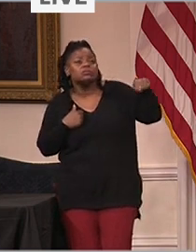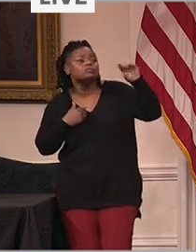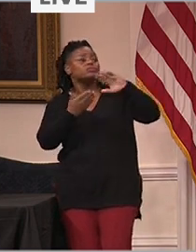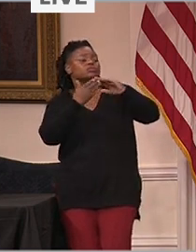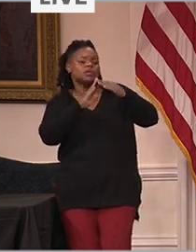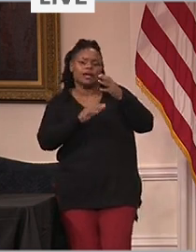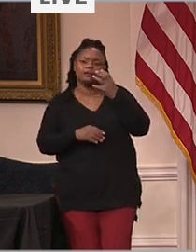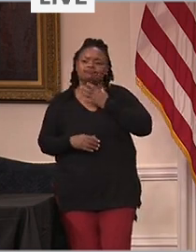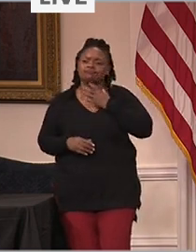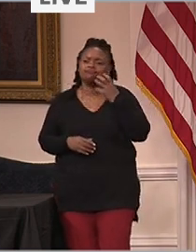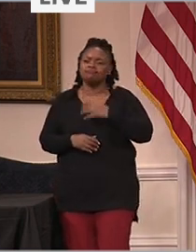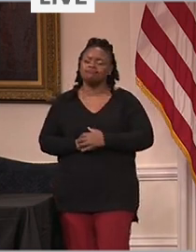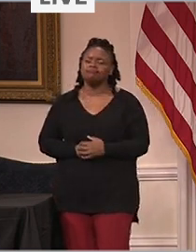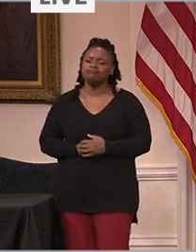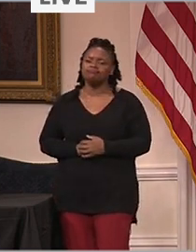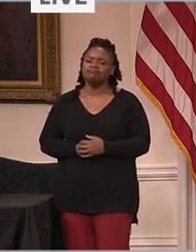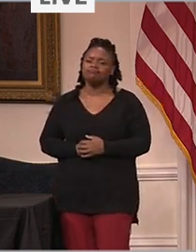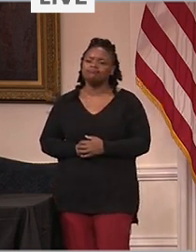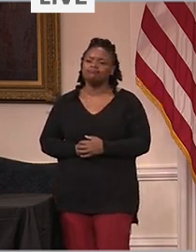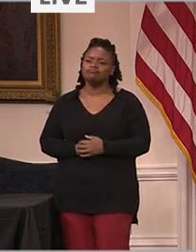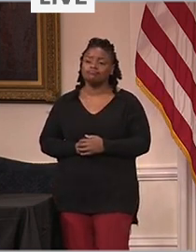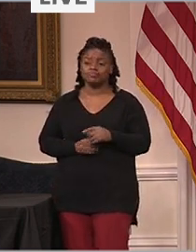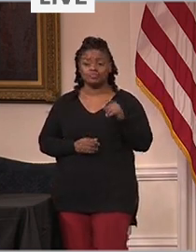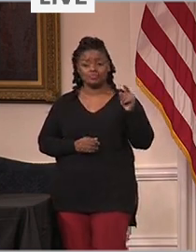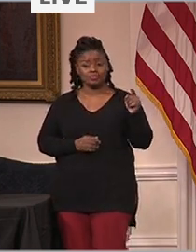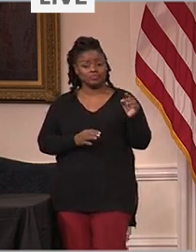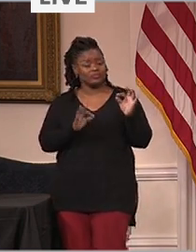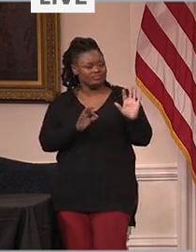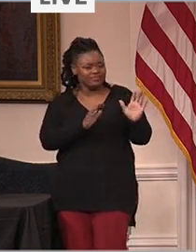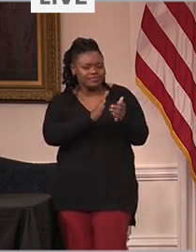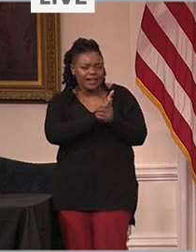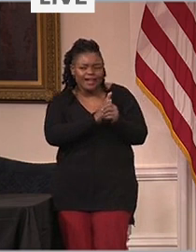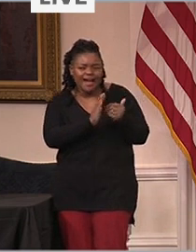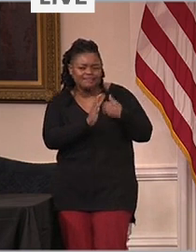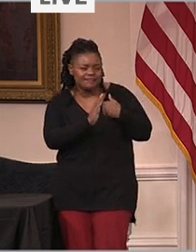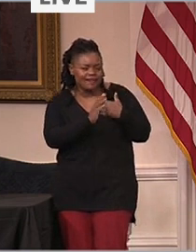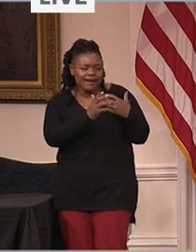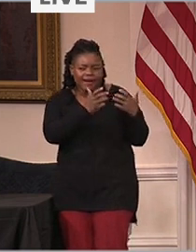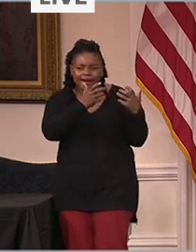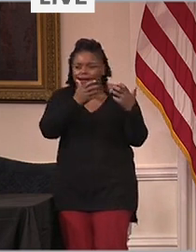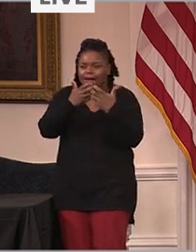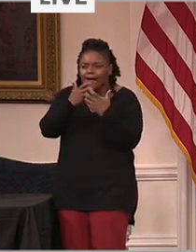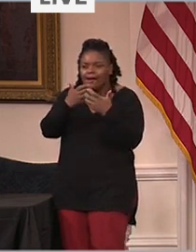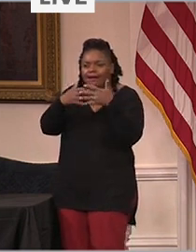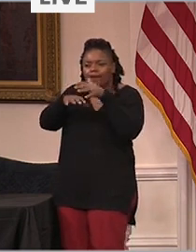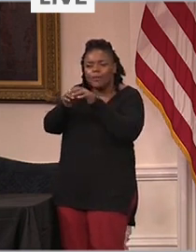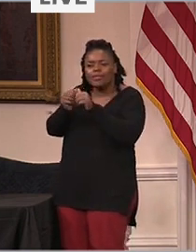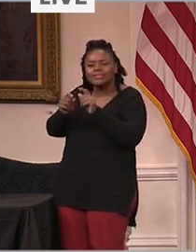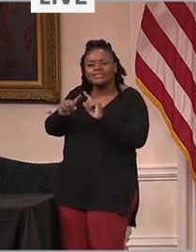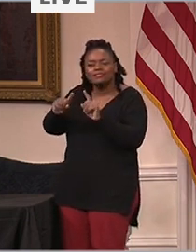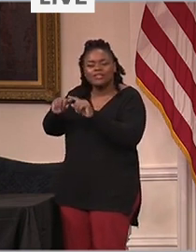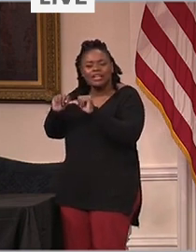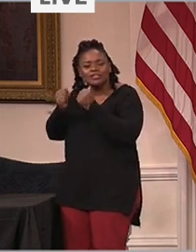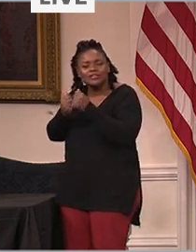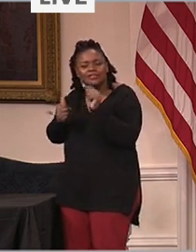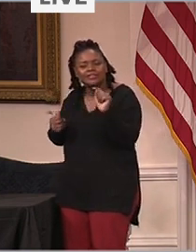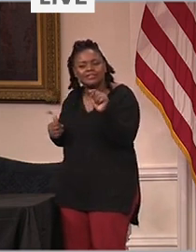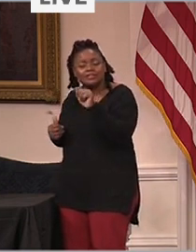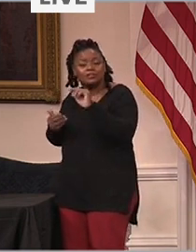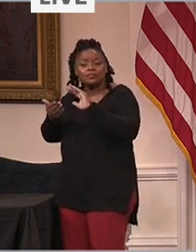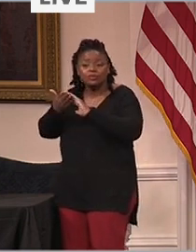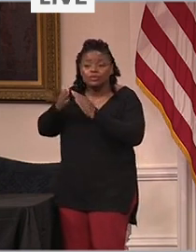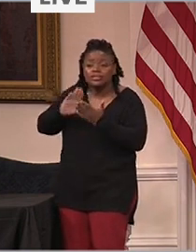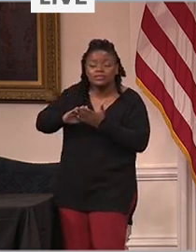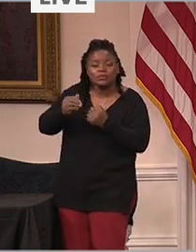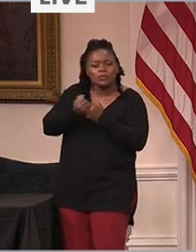These unique capabilities are well suited and integrated when we work alongside our interagency partners and communities. This is an